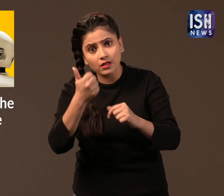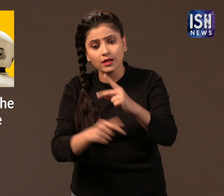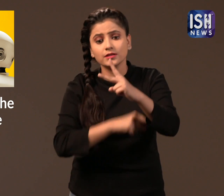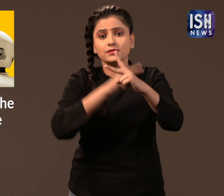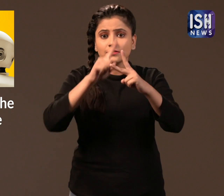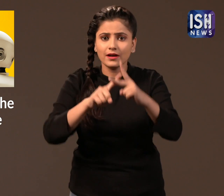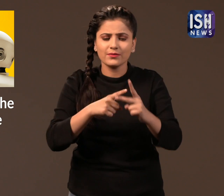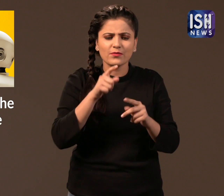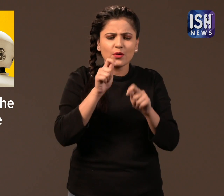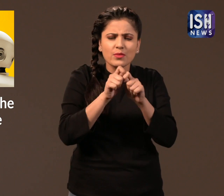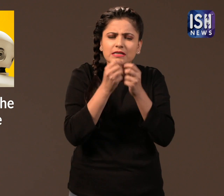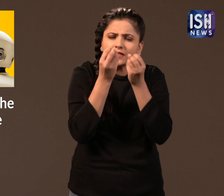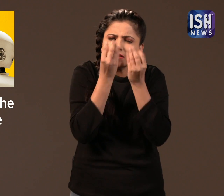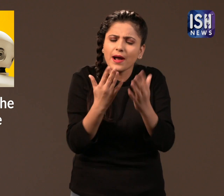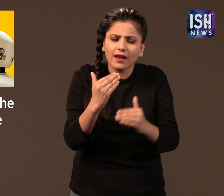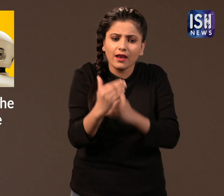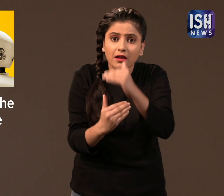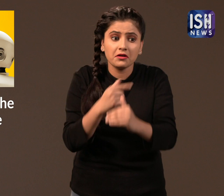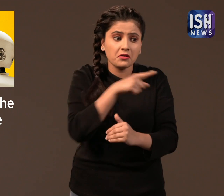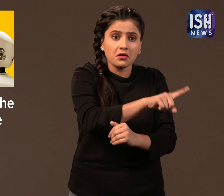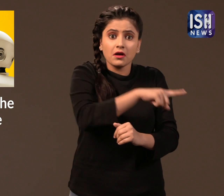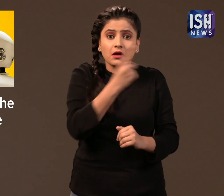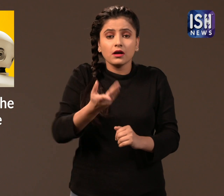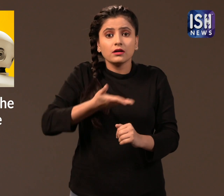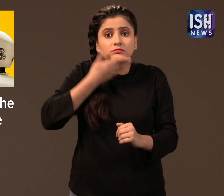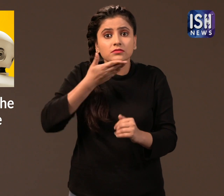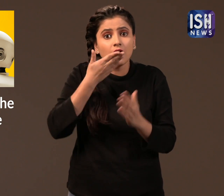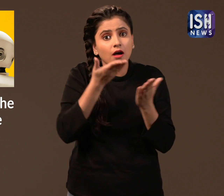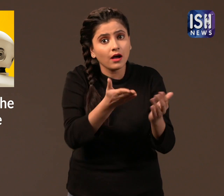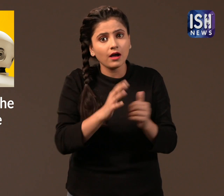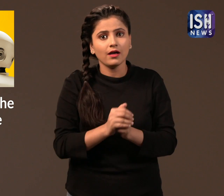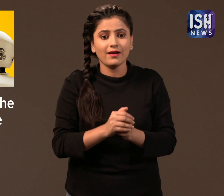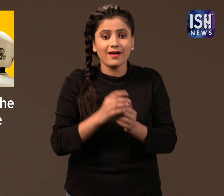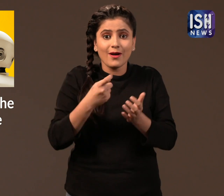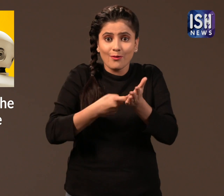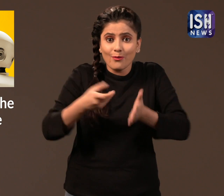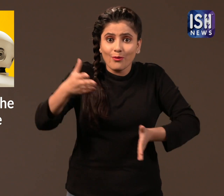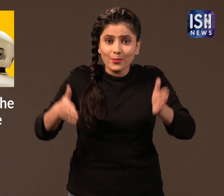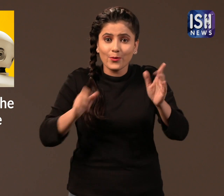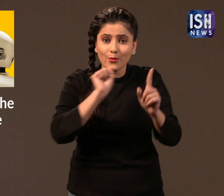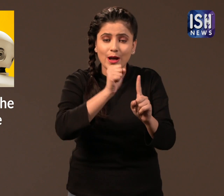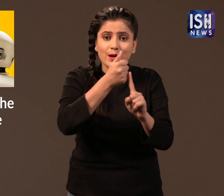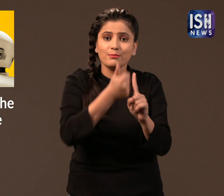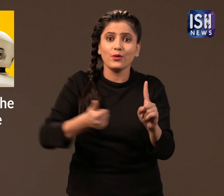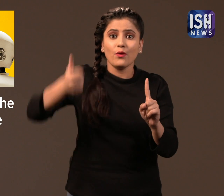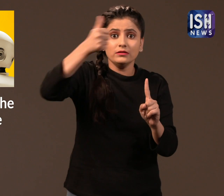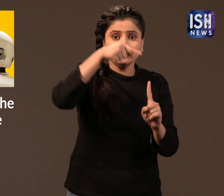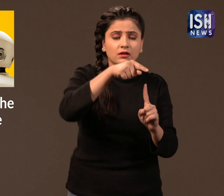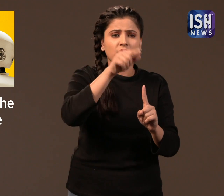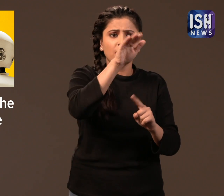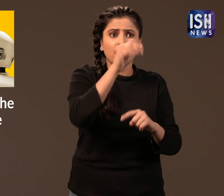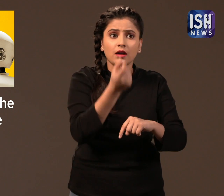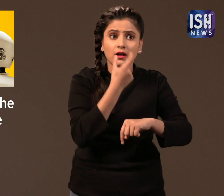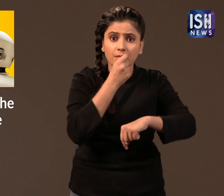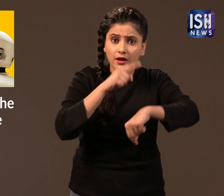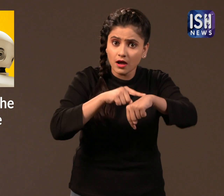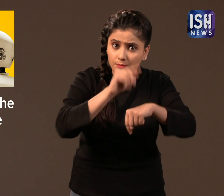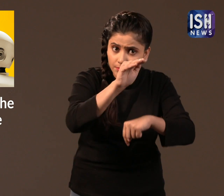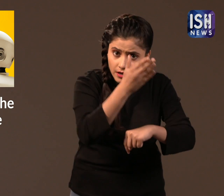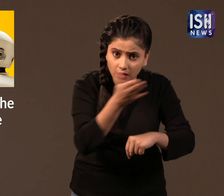through videos. He can give instructions on simple tasks. The robot can also guide the owner